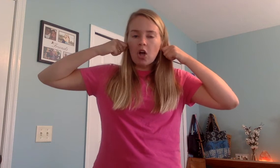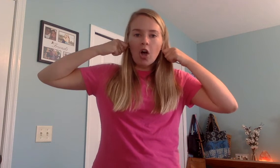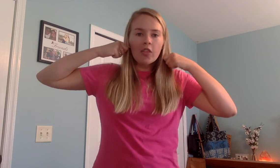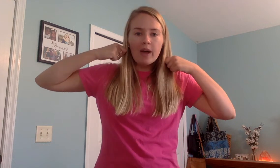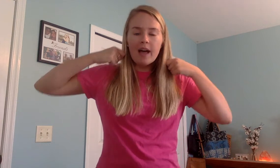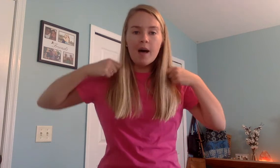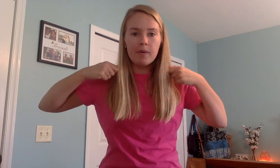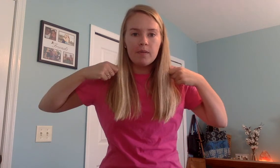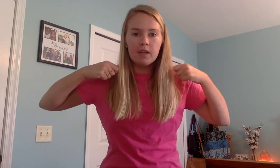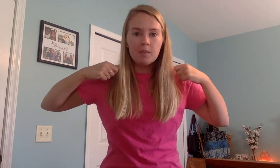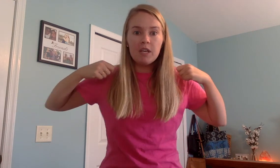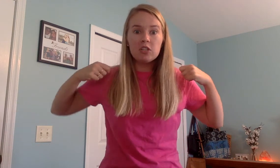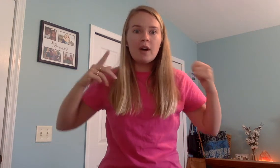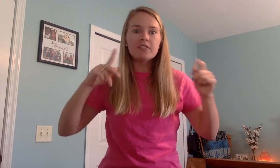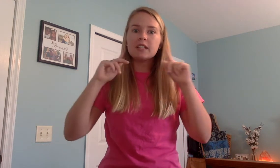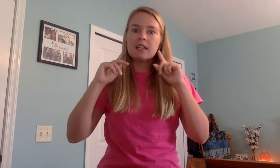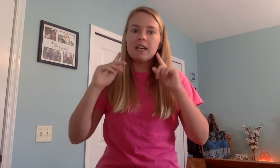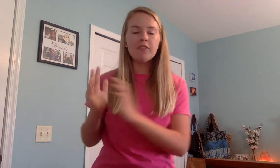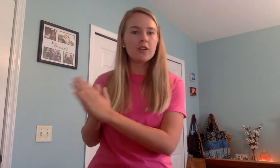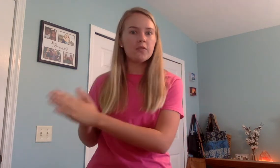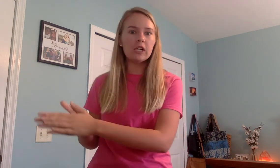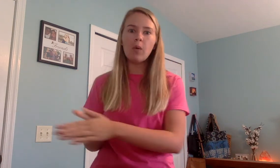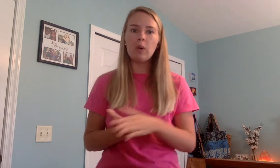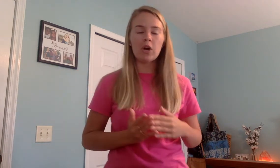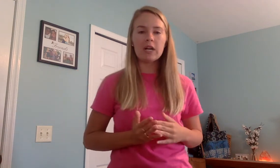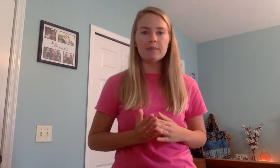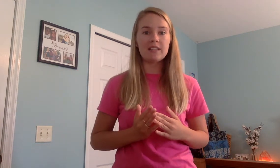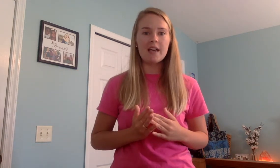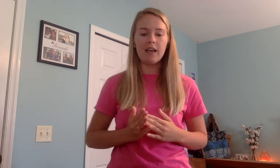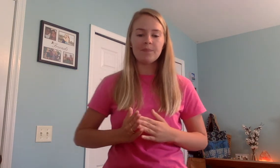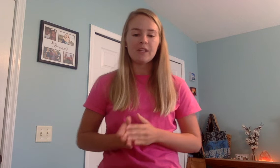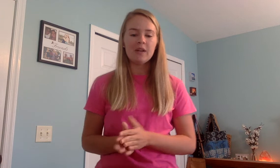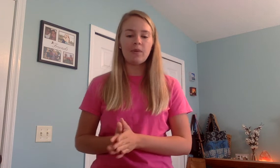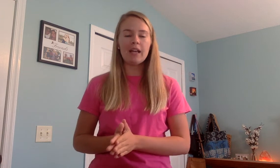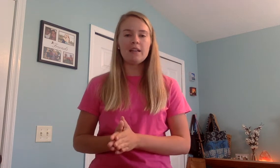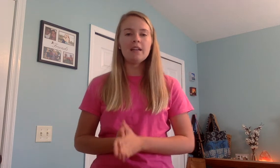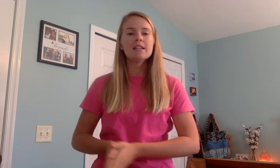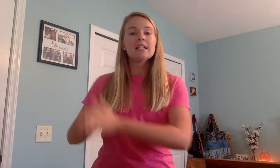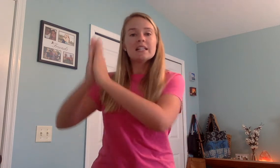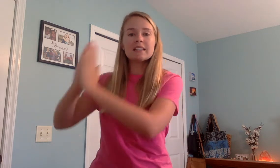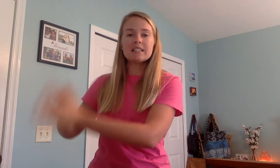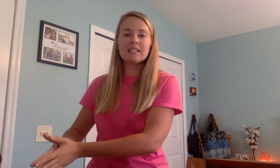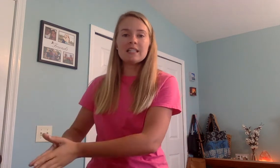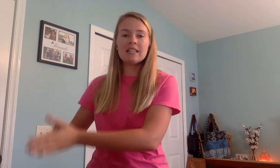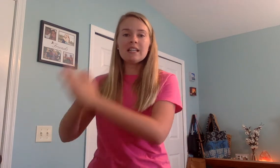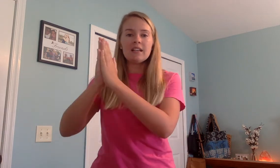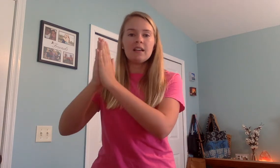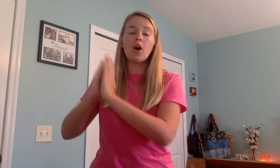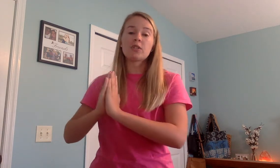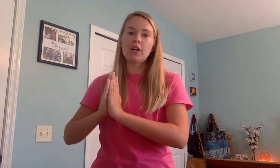all the way up, because you have to listen carefully to figure out what word I'm saying. Ready? Sn, oh, sorry,